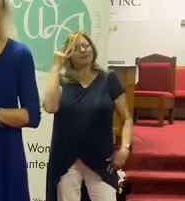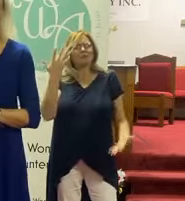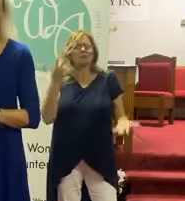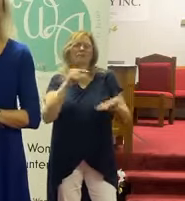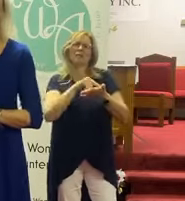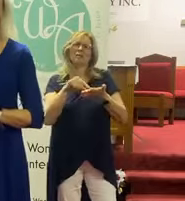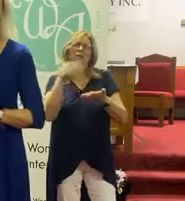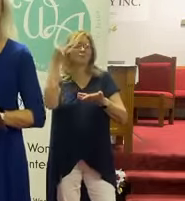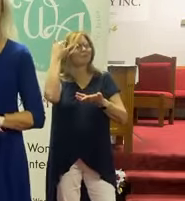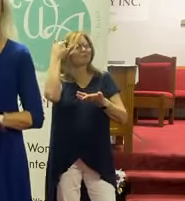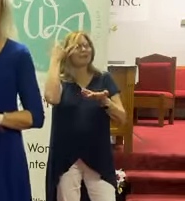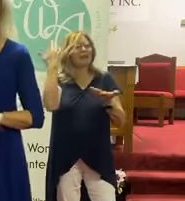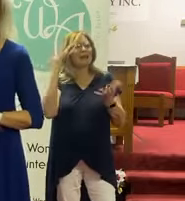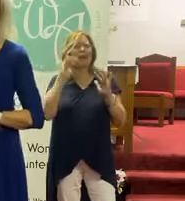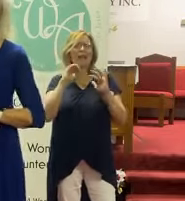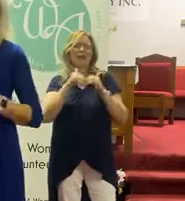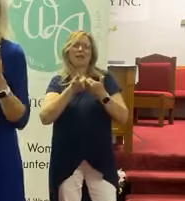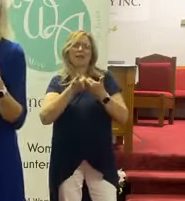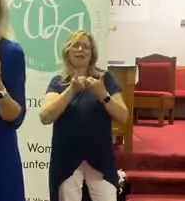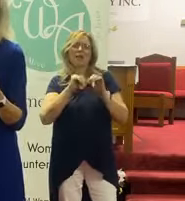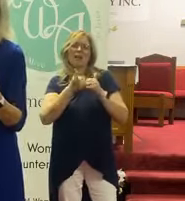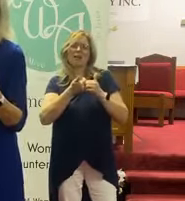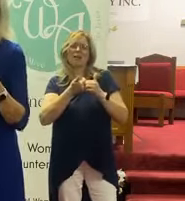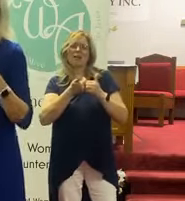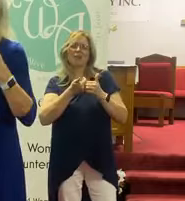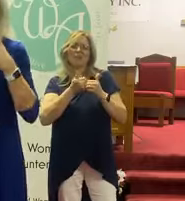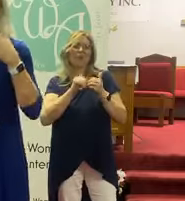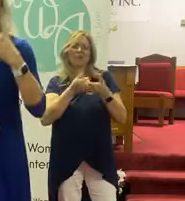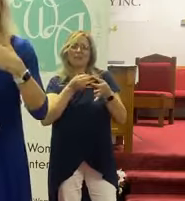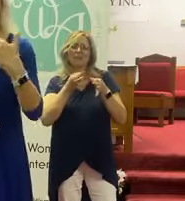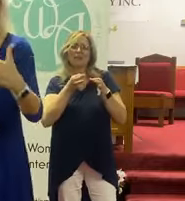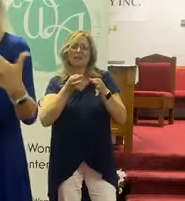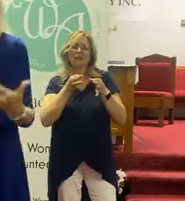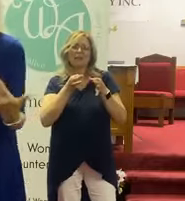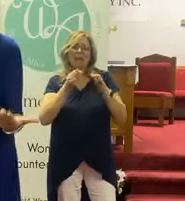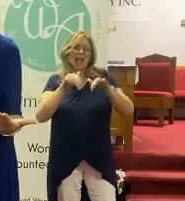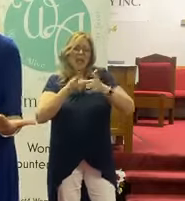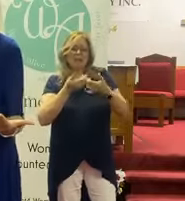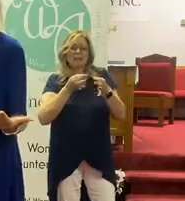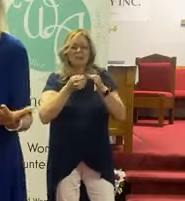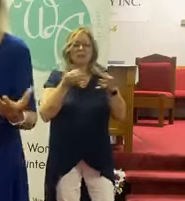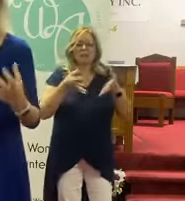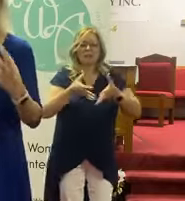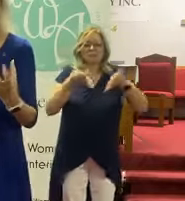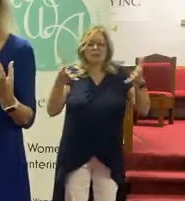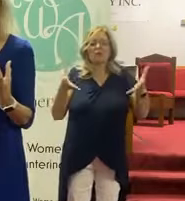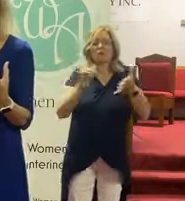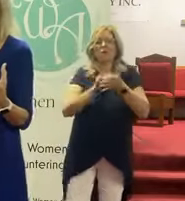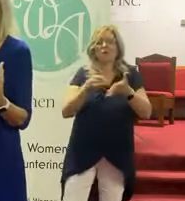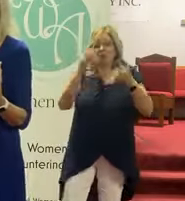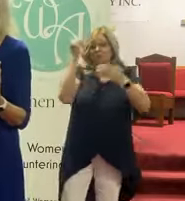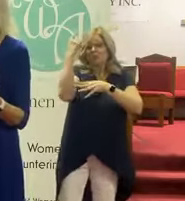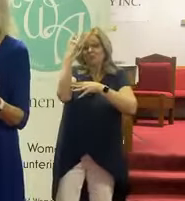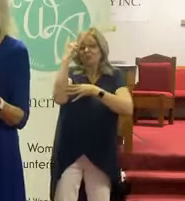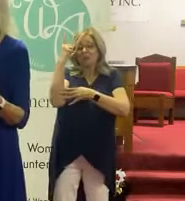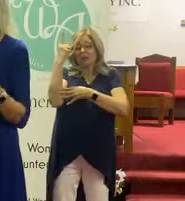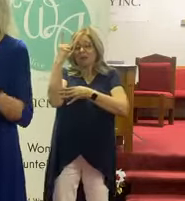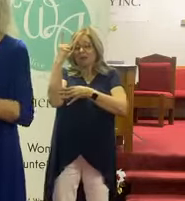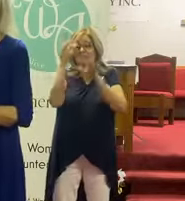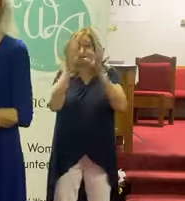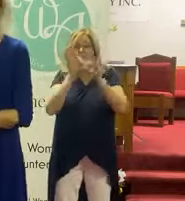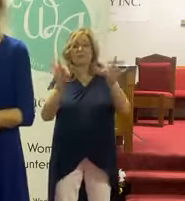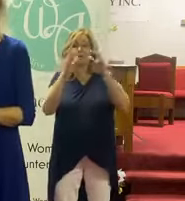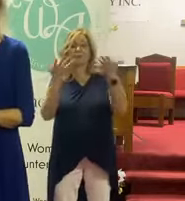this verse and thinking, okay, how does that, how do I walk that out? How do I explain that so that we grab what it is